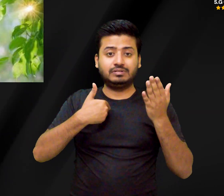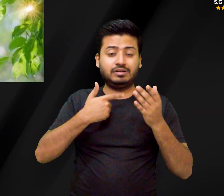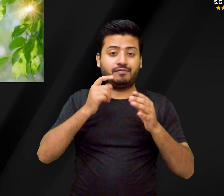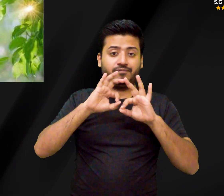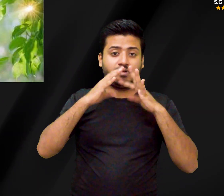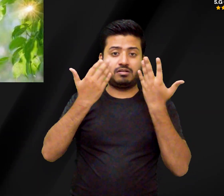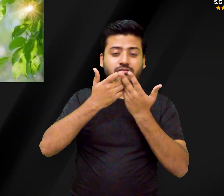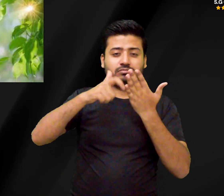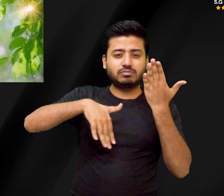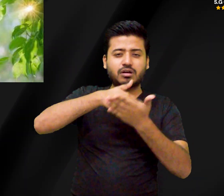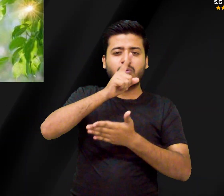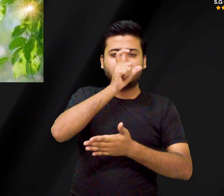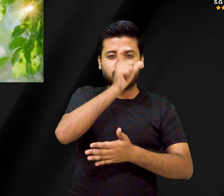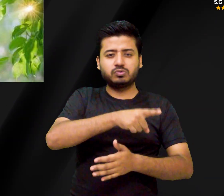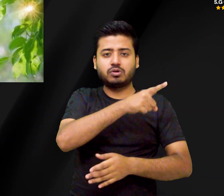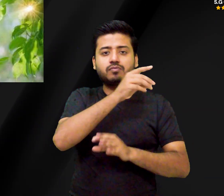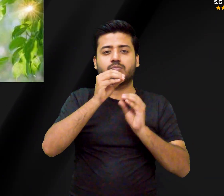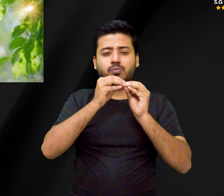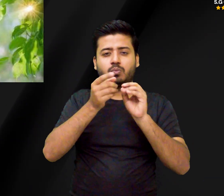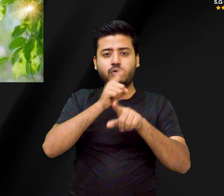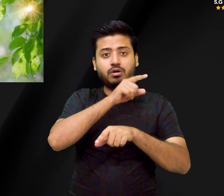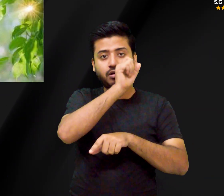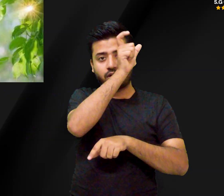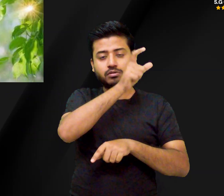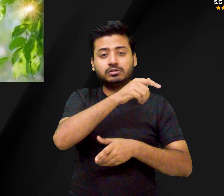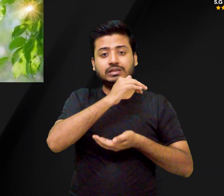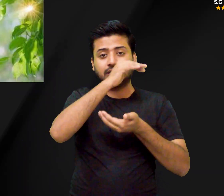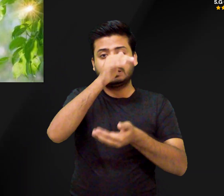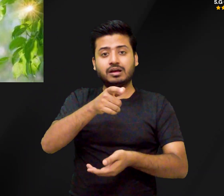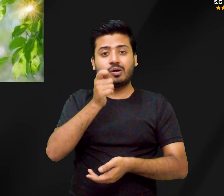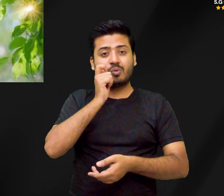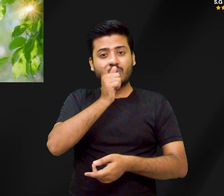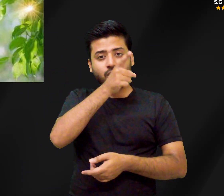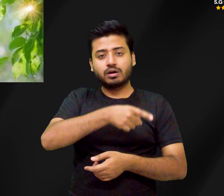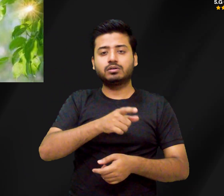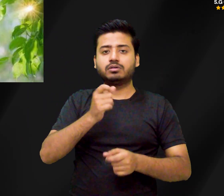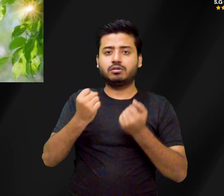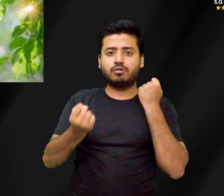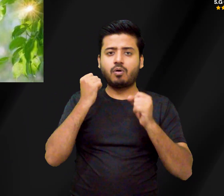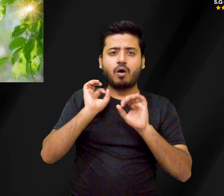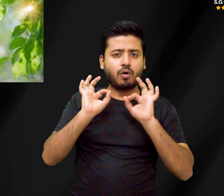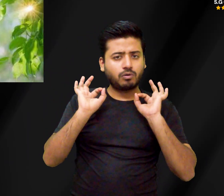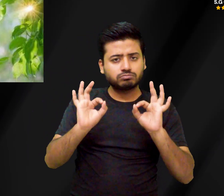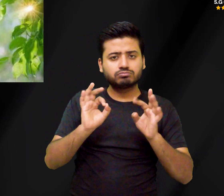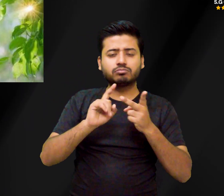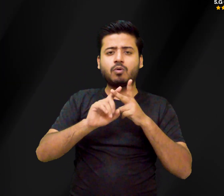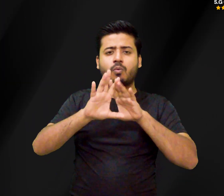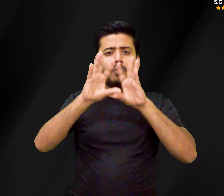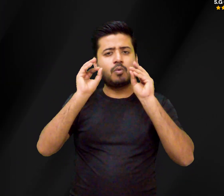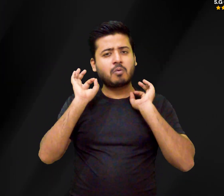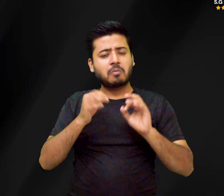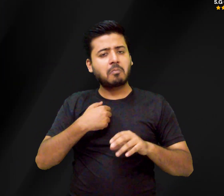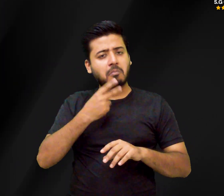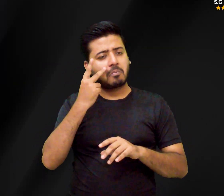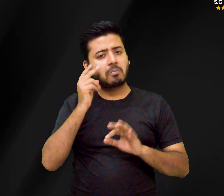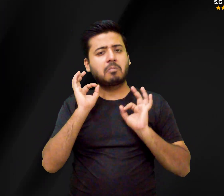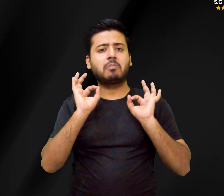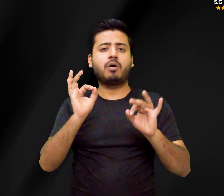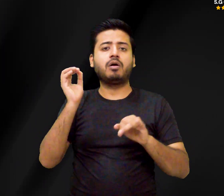levels, vitamin D ensures the proper mineralization and renewal of bone tissue. Revents bone diseases. Maintaining